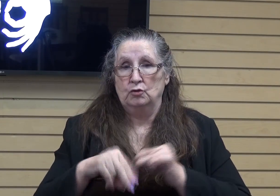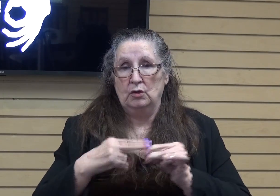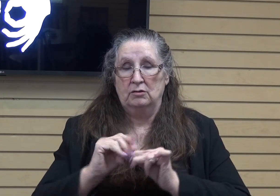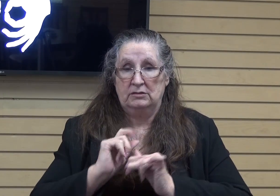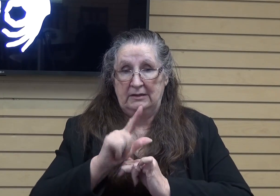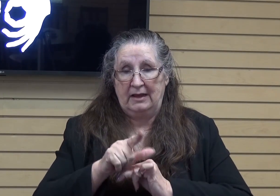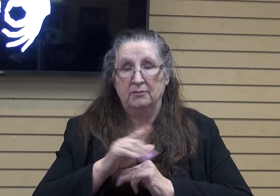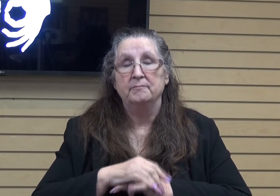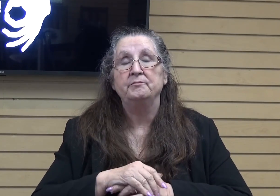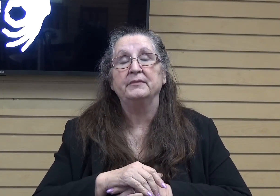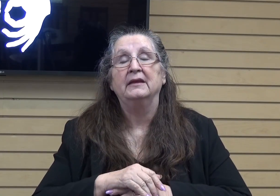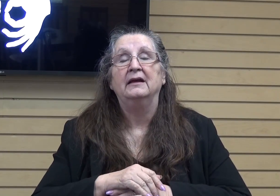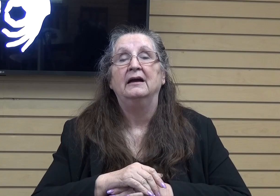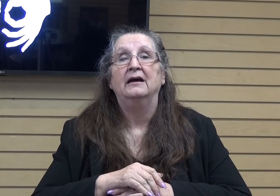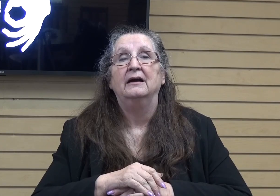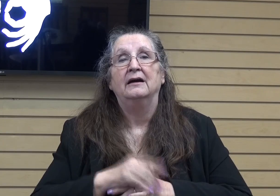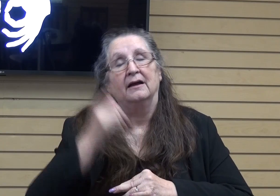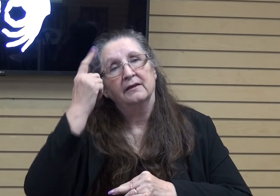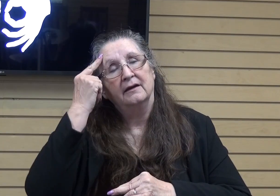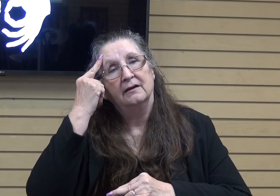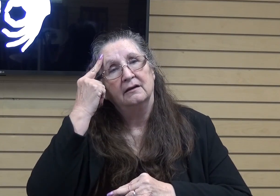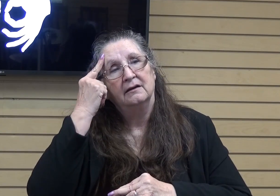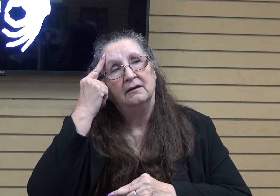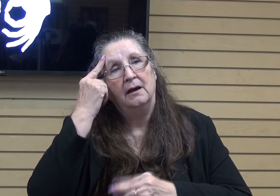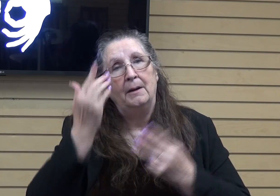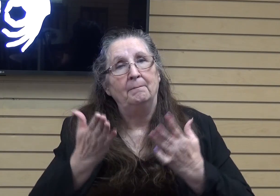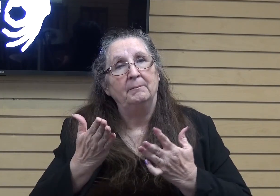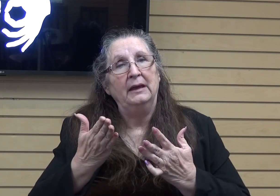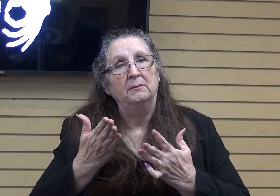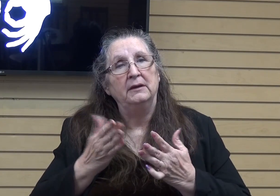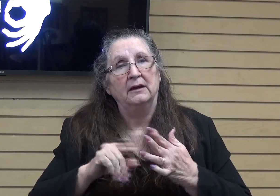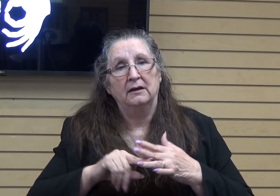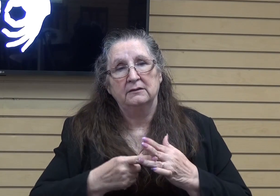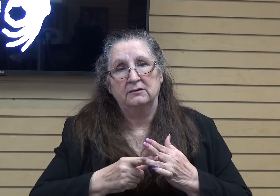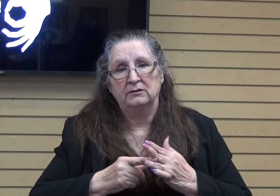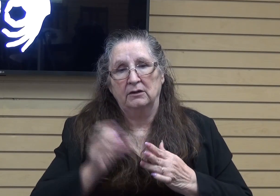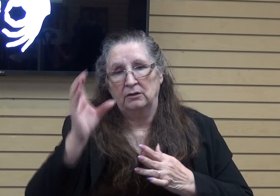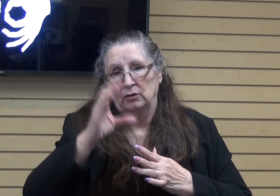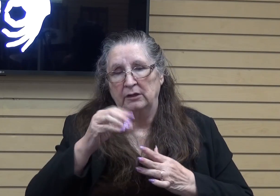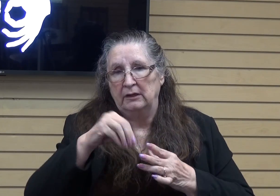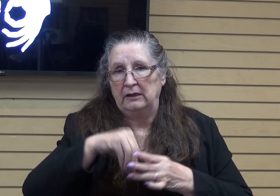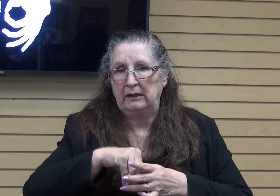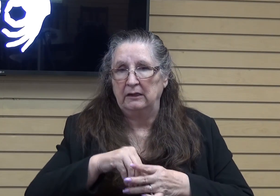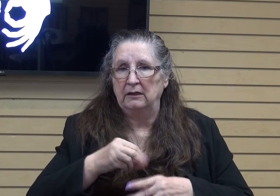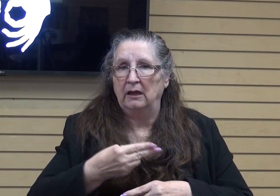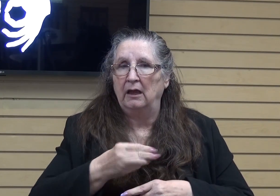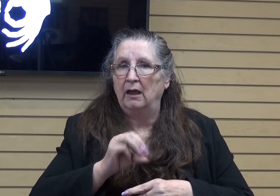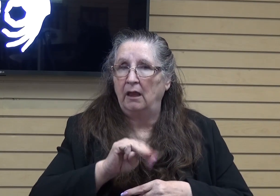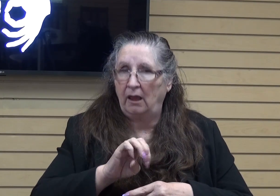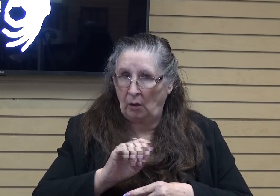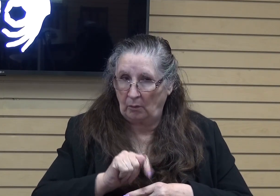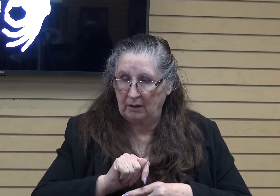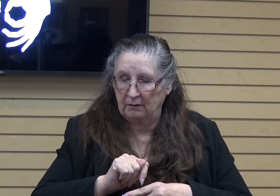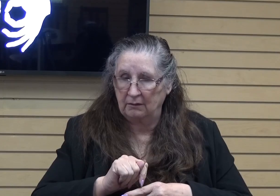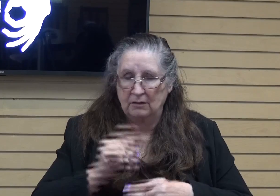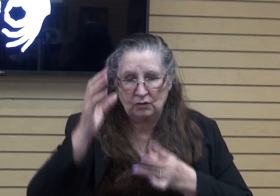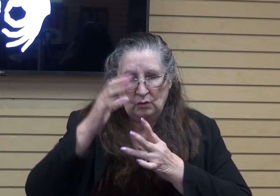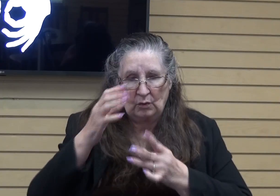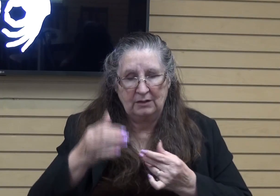and I thought, oh, you know what, maybe I'm going to start looking around in Hemet, because just how crazy things got, I thought, I don't want to be driving